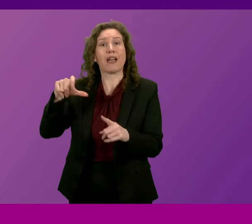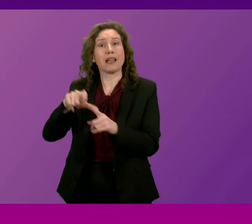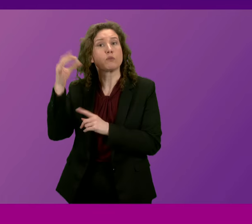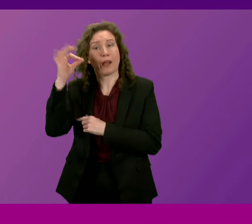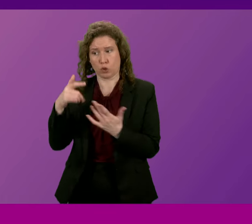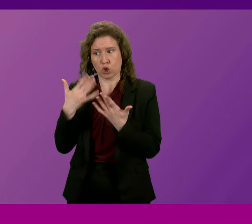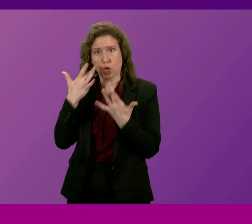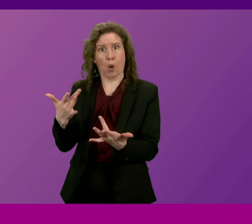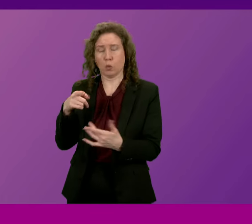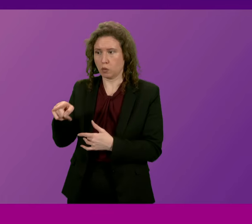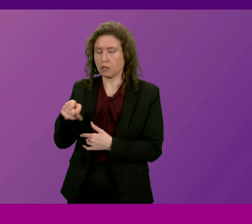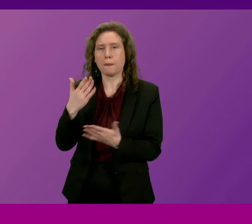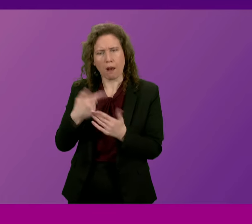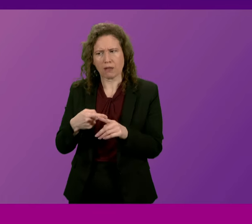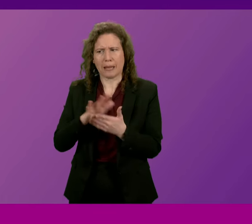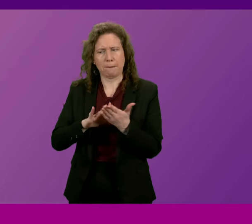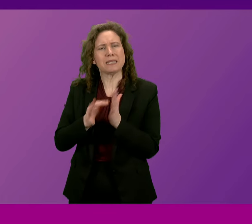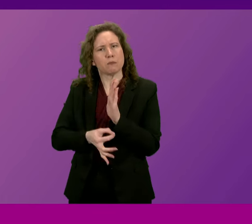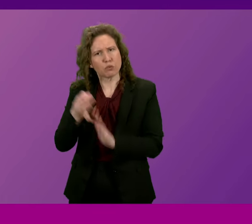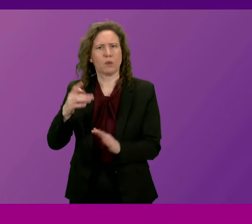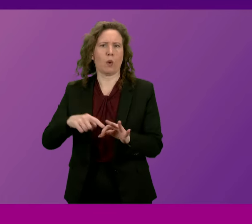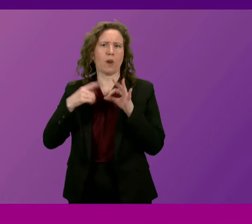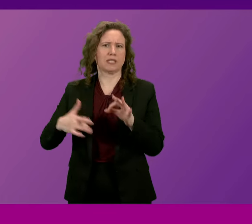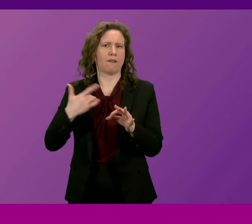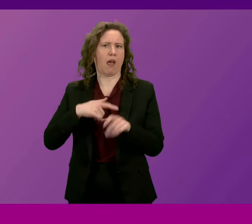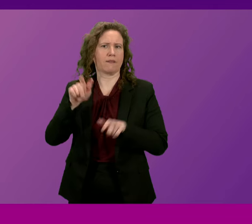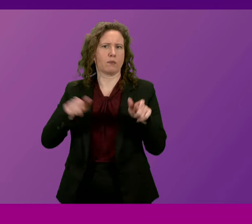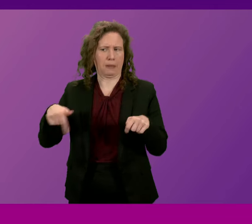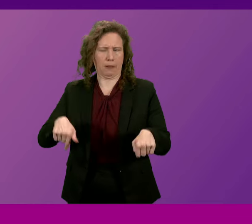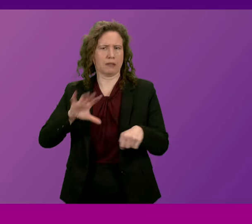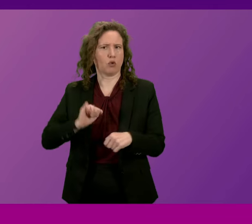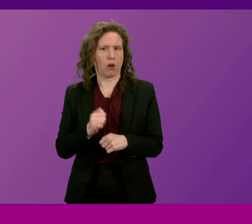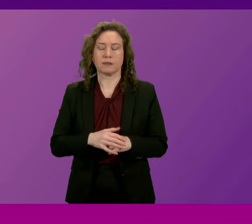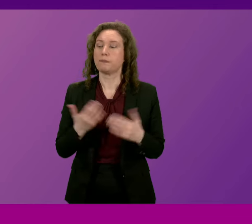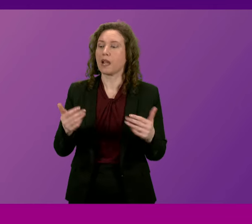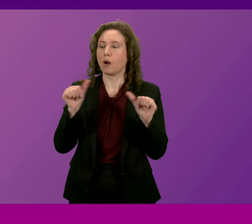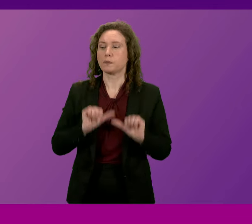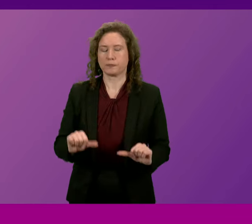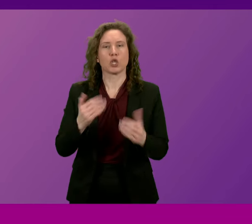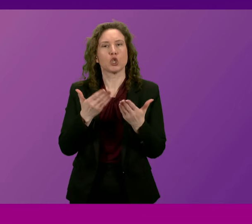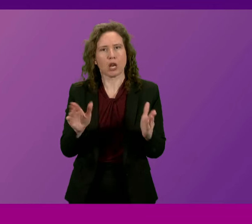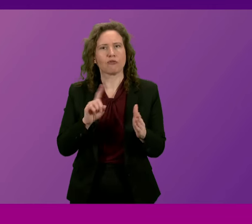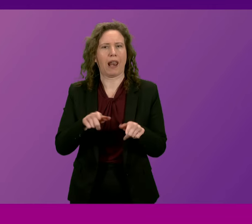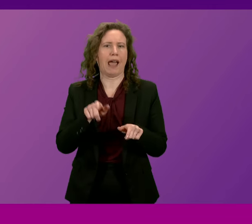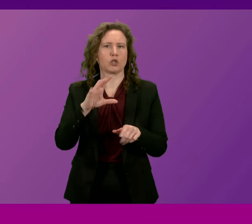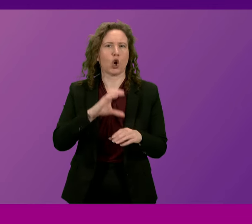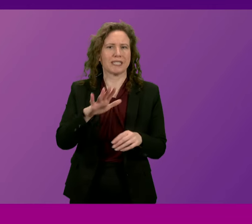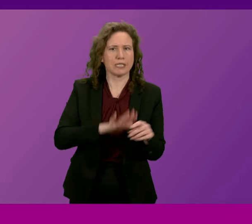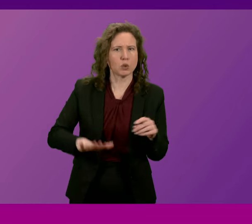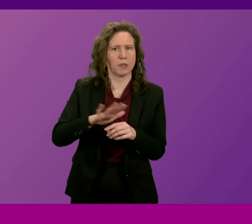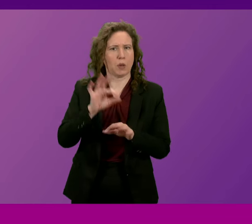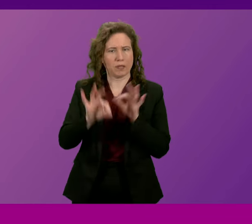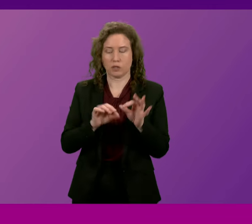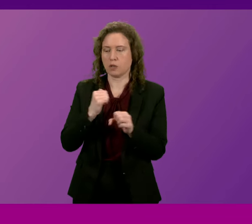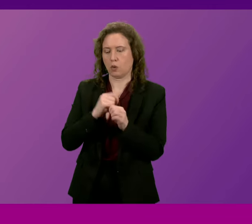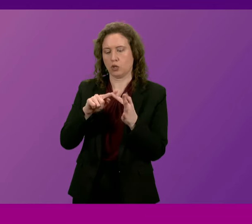demonstrated and improve the quality of life of families in our country. Thank you. We move to general and constituency supplementaries and I call